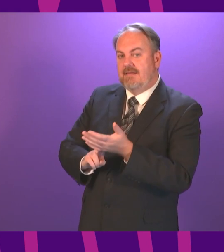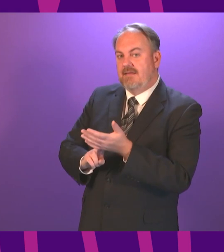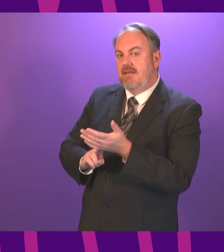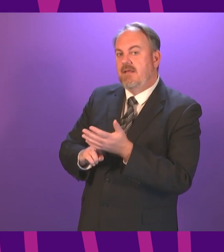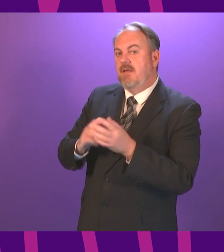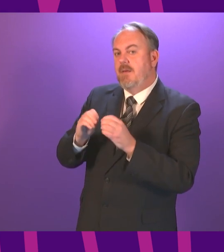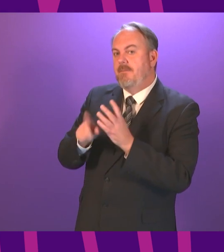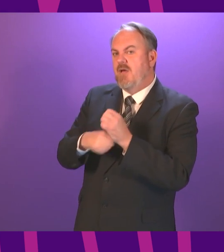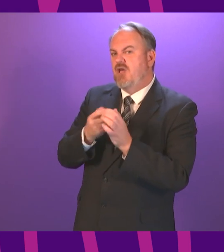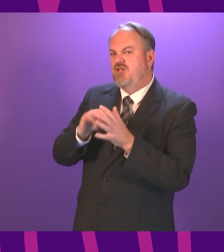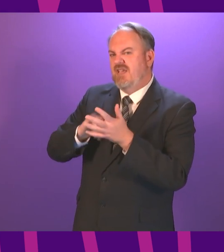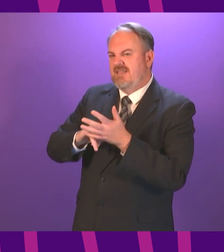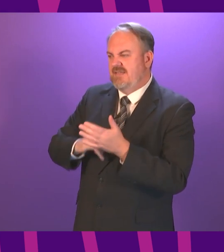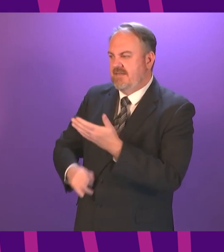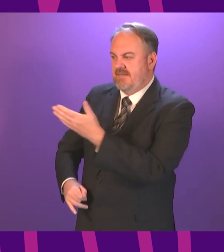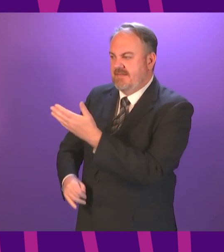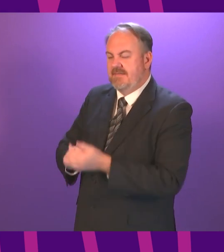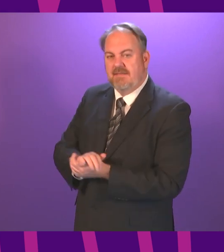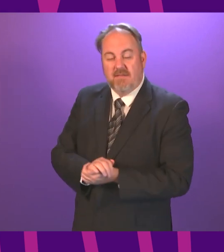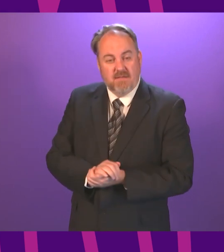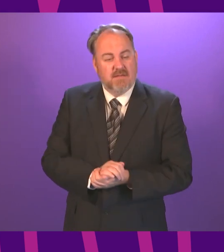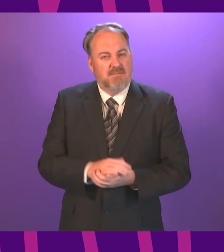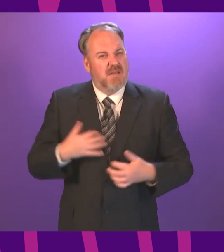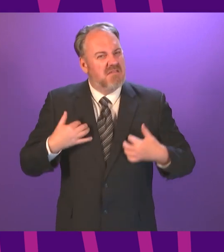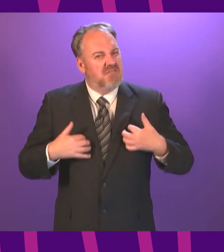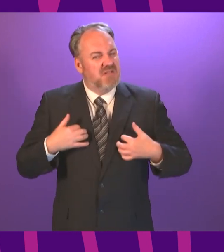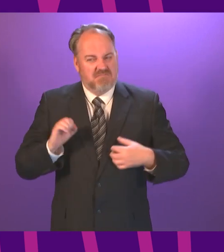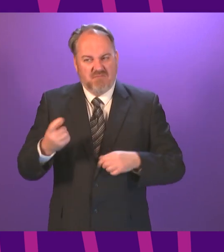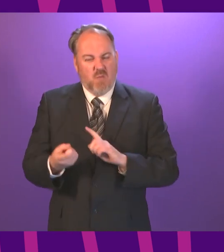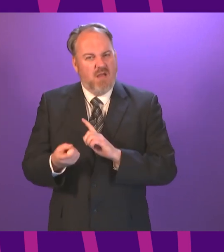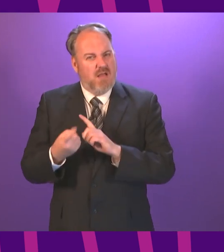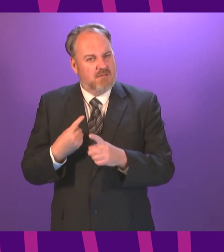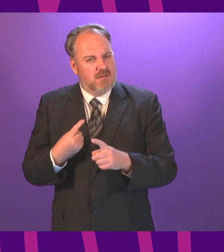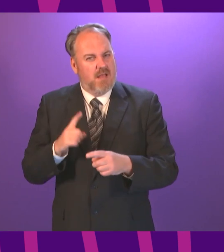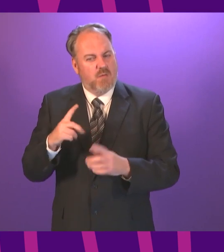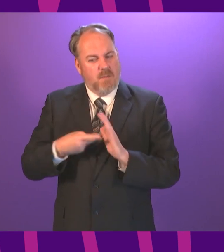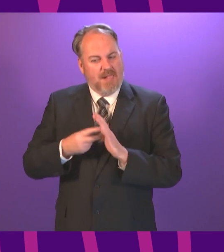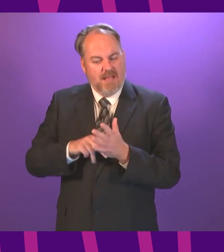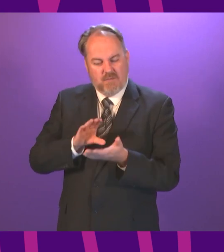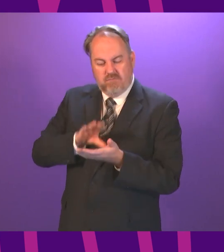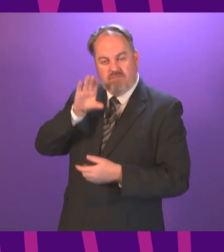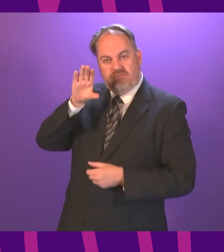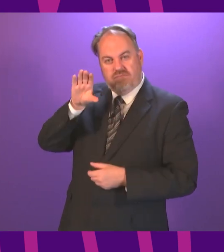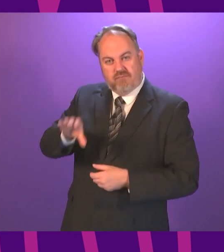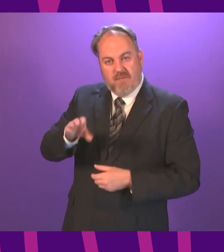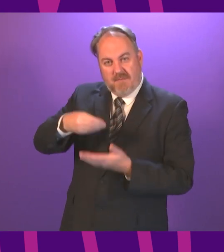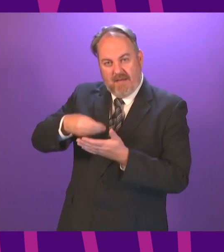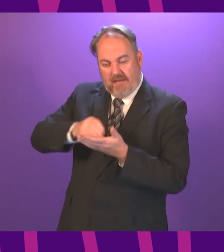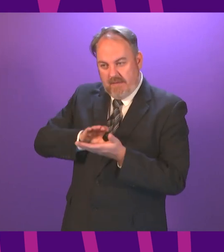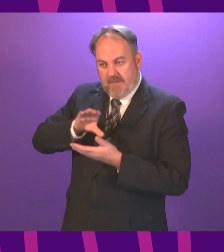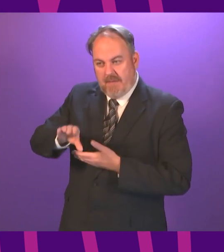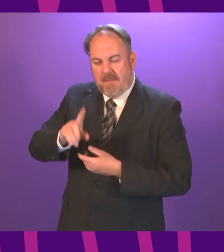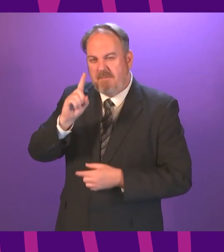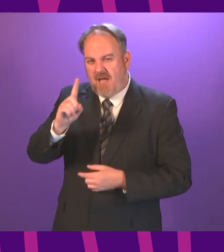I am heartened to hear the Minister's response and also the investment in the ferry fleet. What I would love to hear is